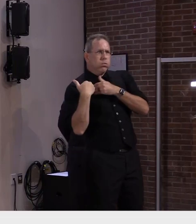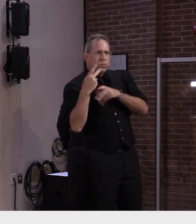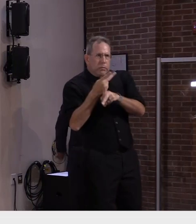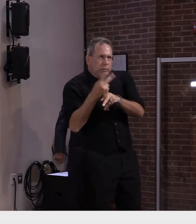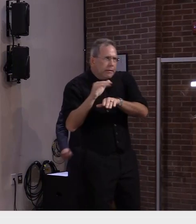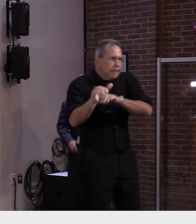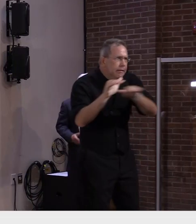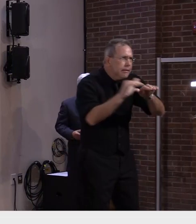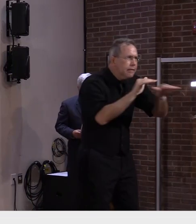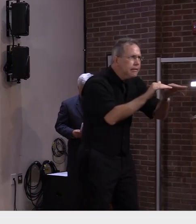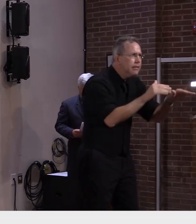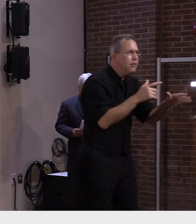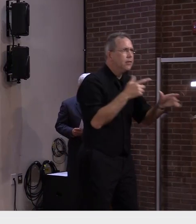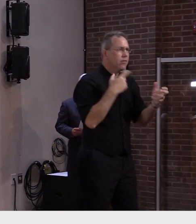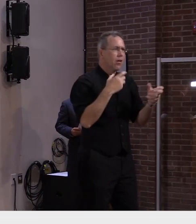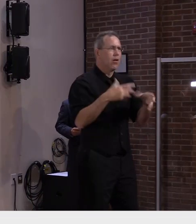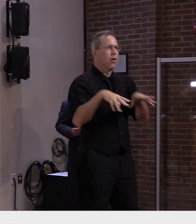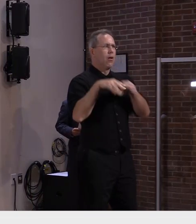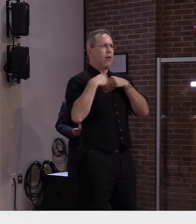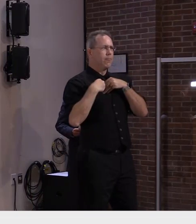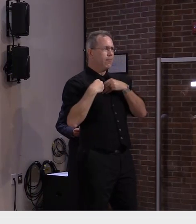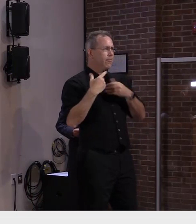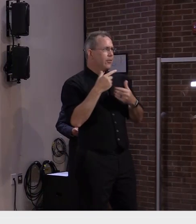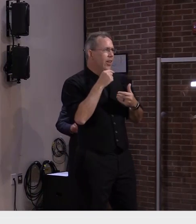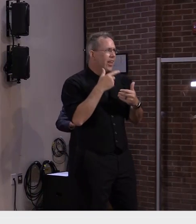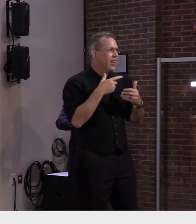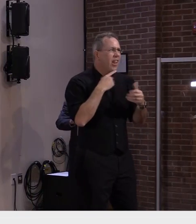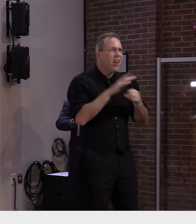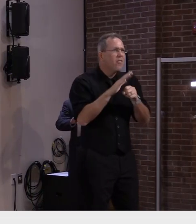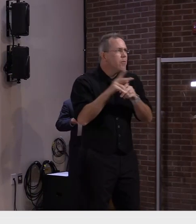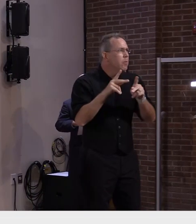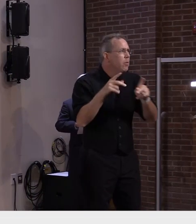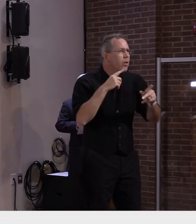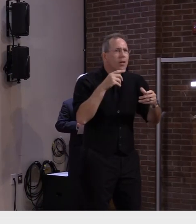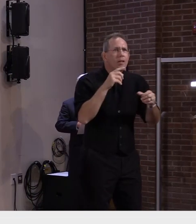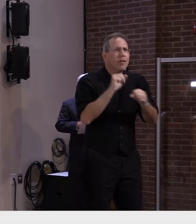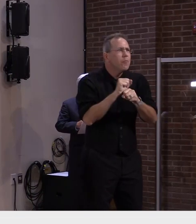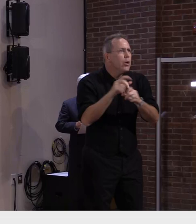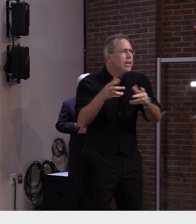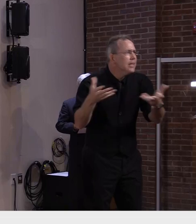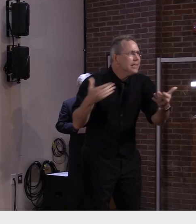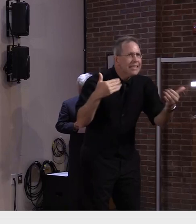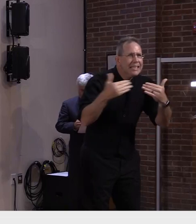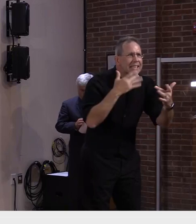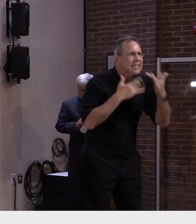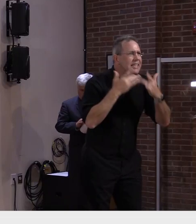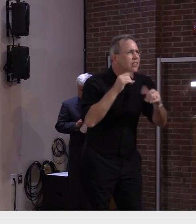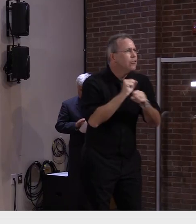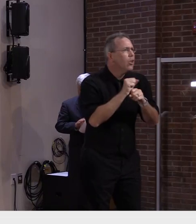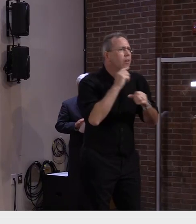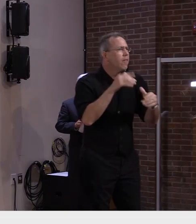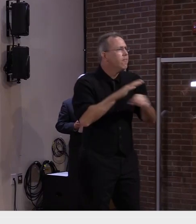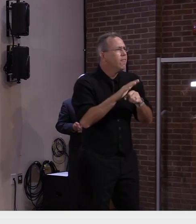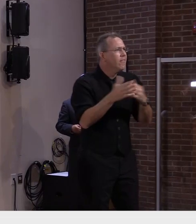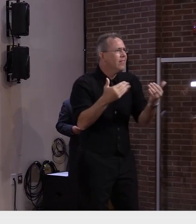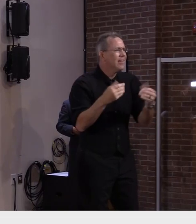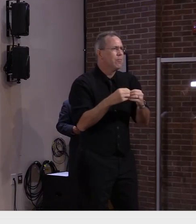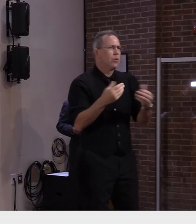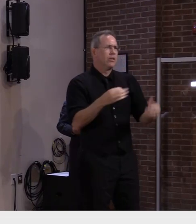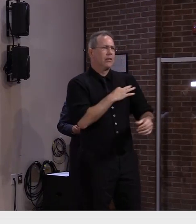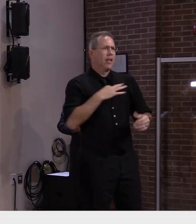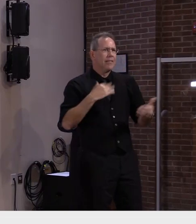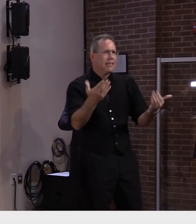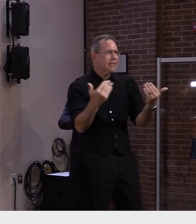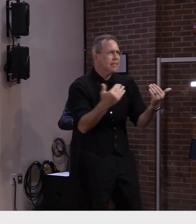I know how disruptive it can be when you find yourself short-staffed unexpectedly if your